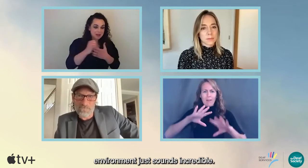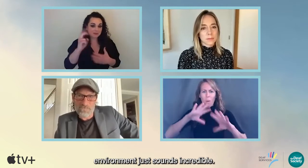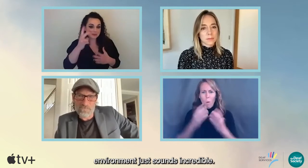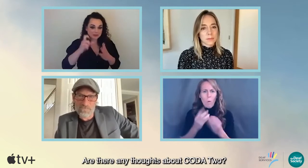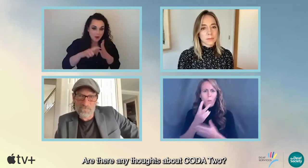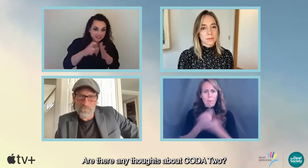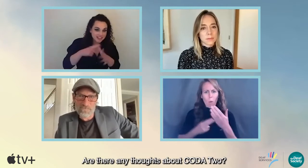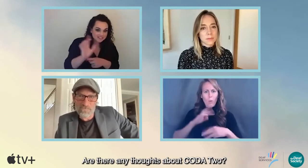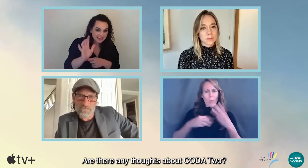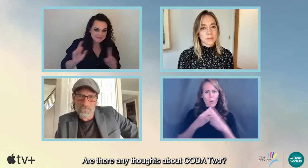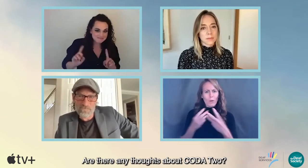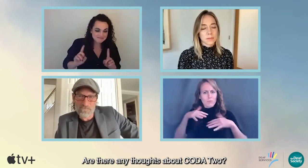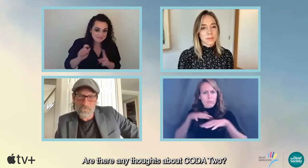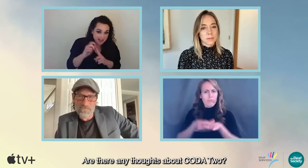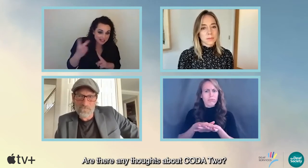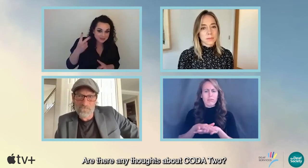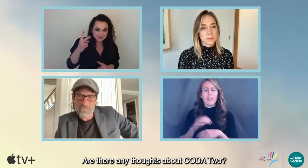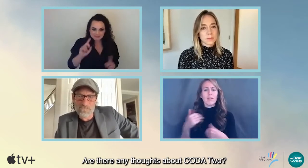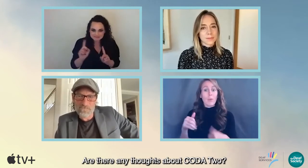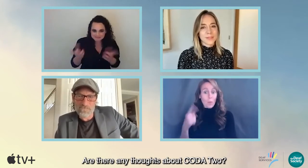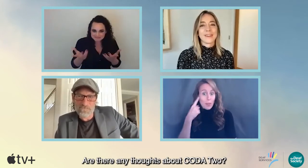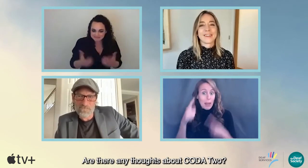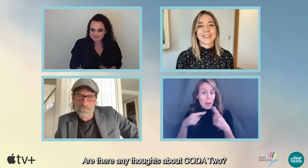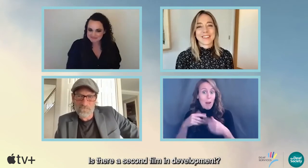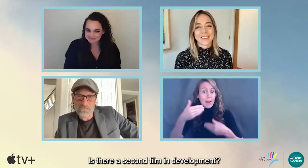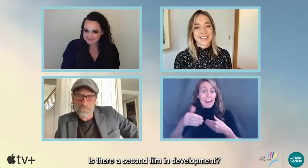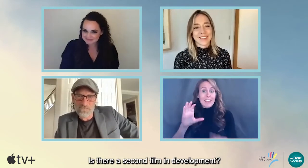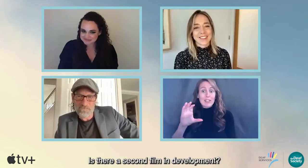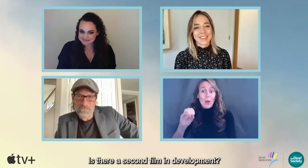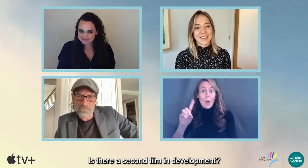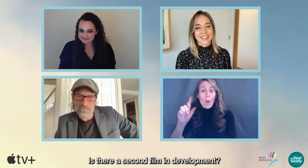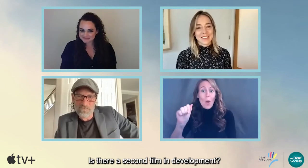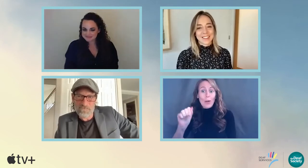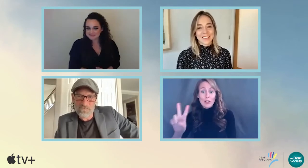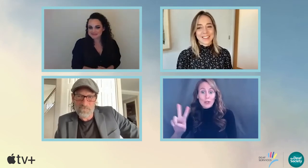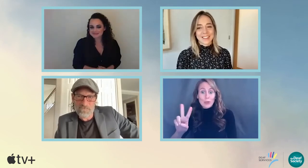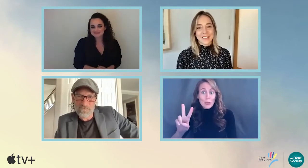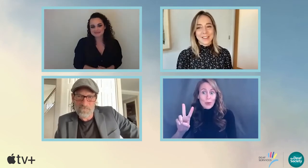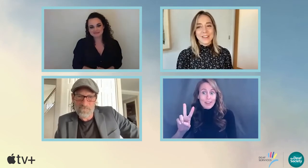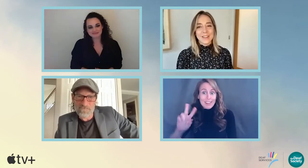thoughts about Coda 2? Is there a second film in development?